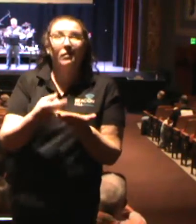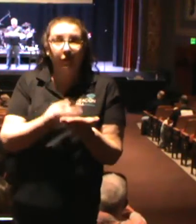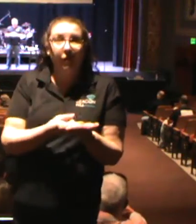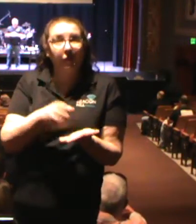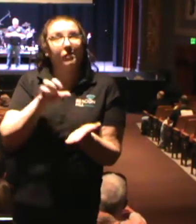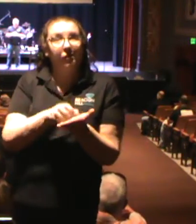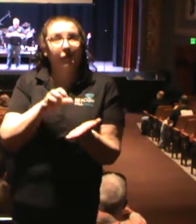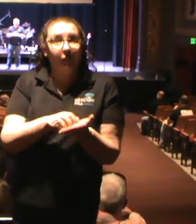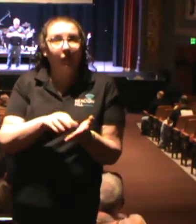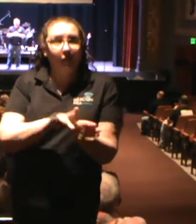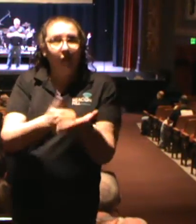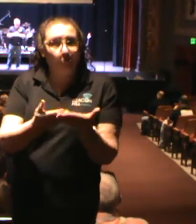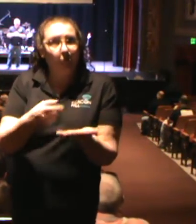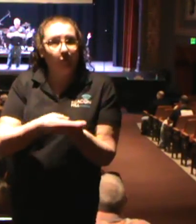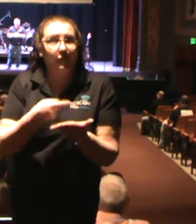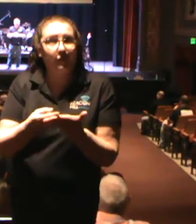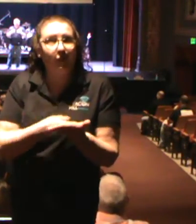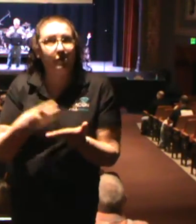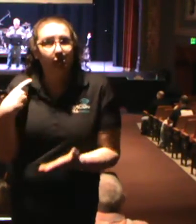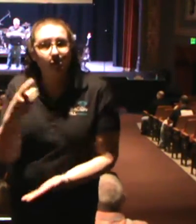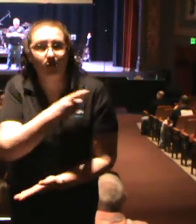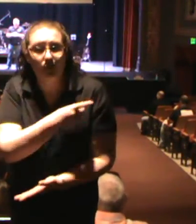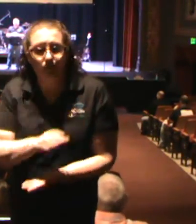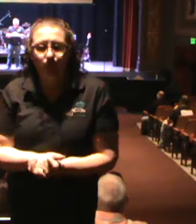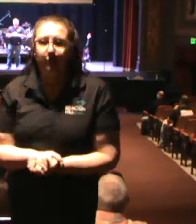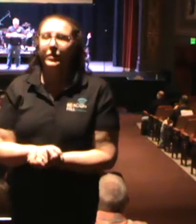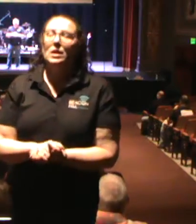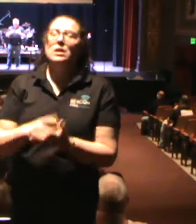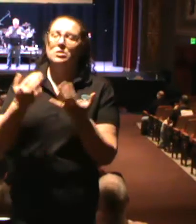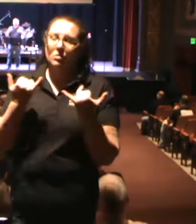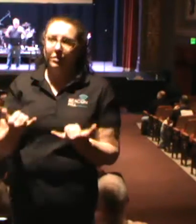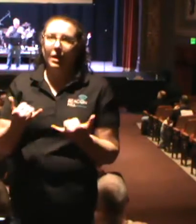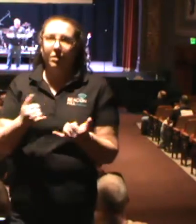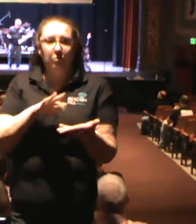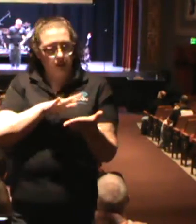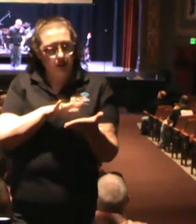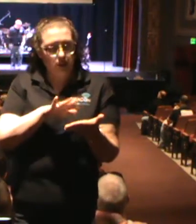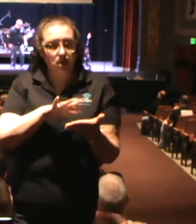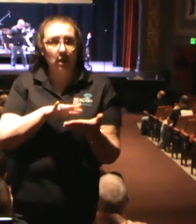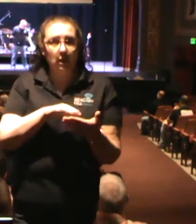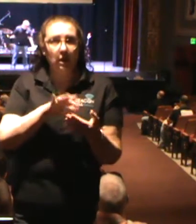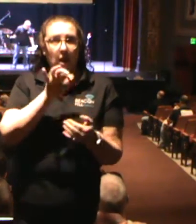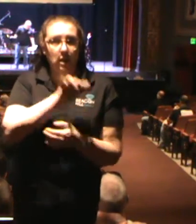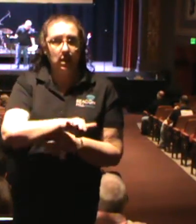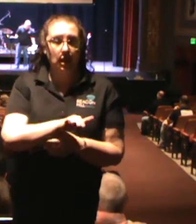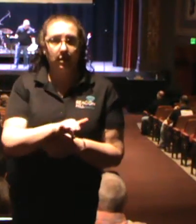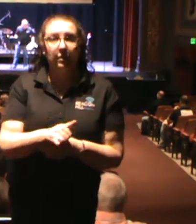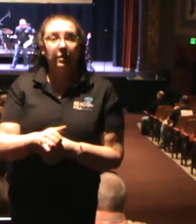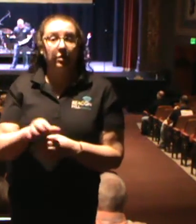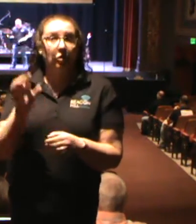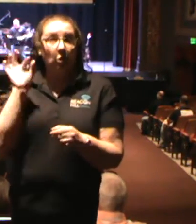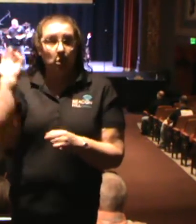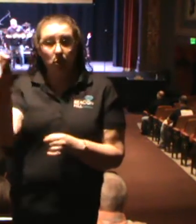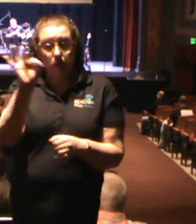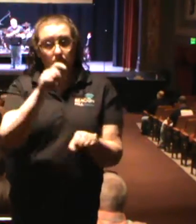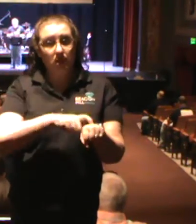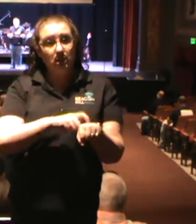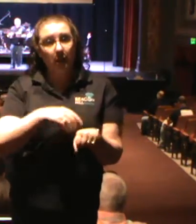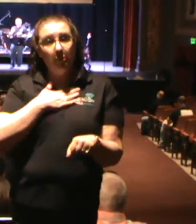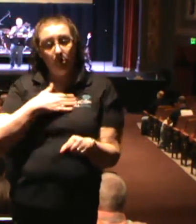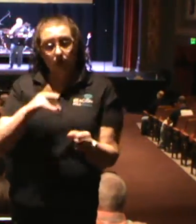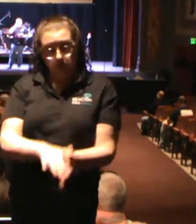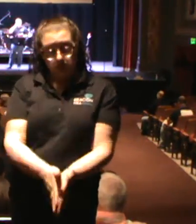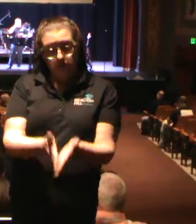that talks about deacons. Amen? So we're going to talk about that right now. Ladies and gentlemen, it's preaching time. You would go ahead and grab your Bibles and open them up with you to 1